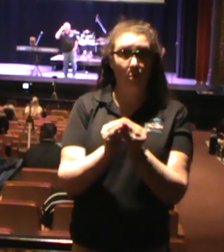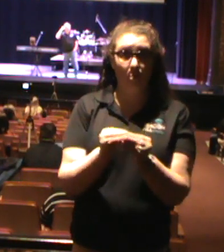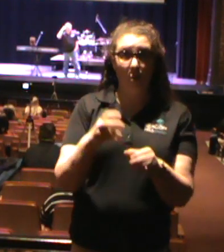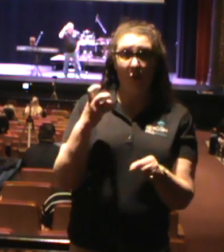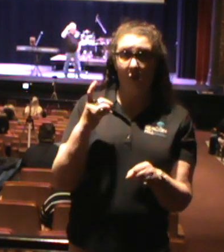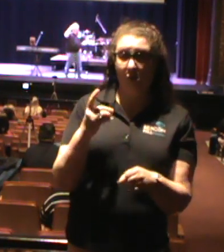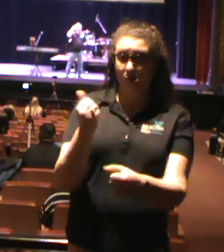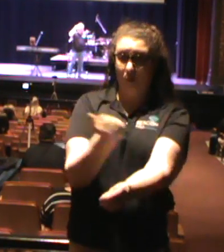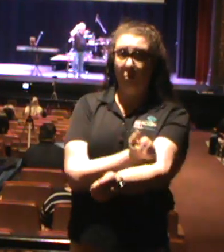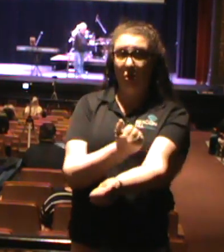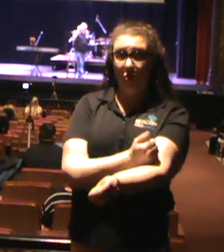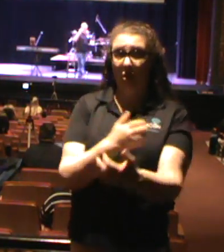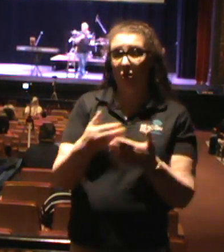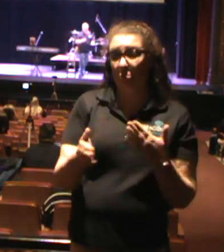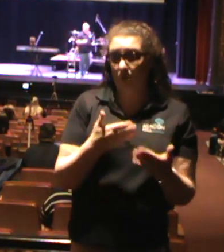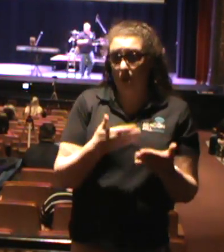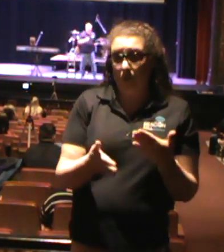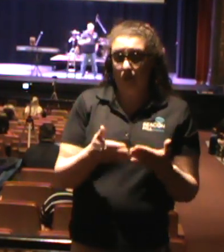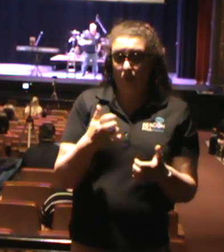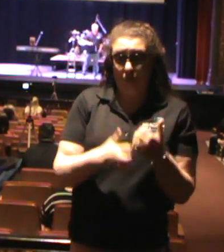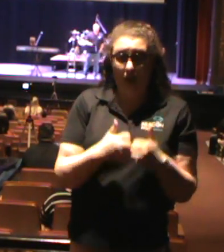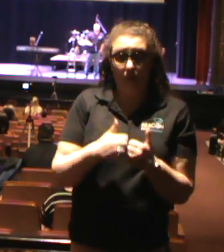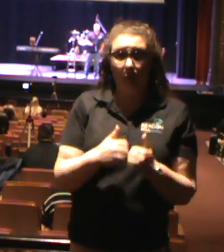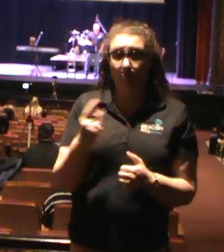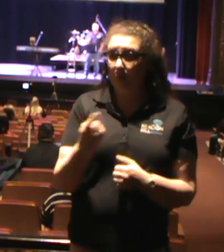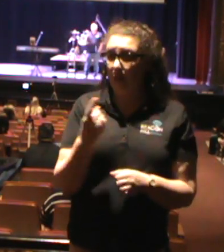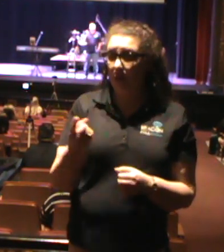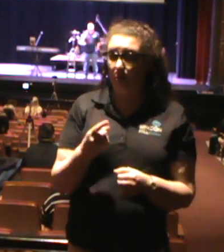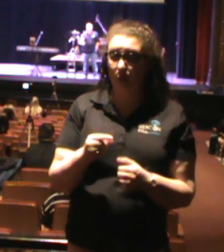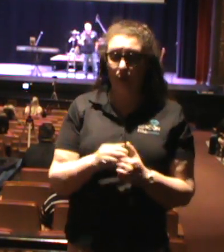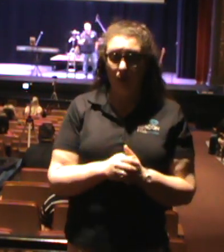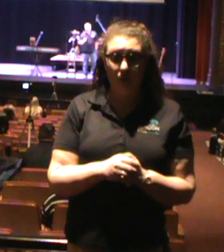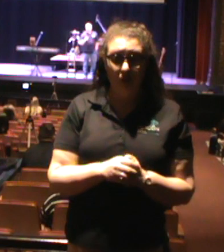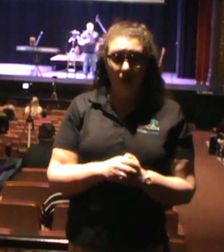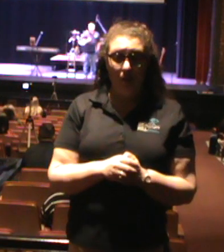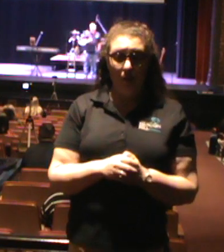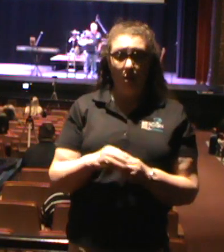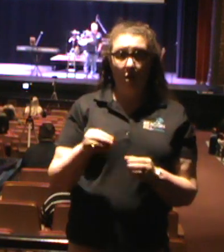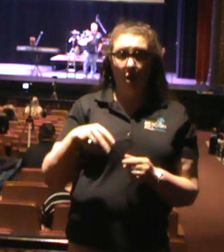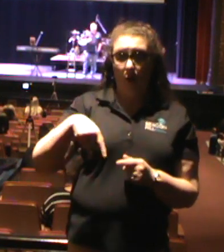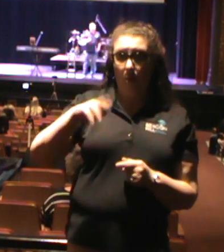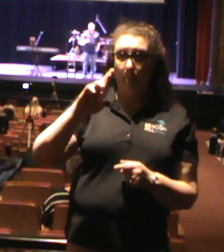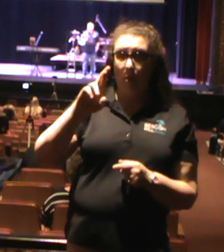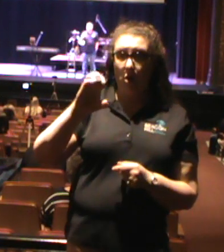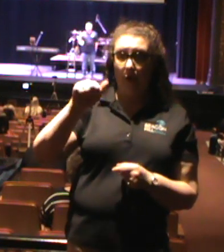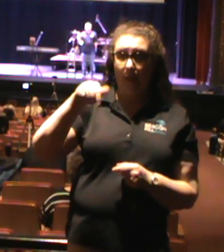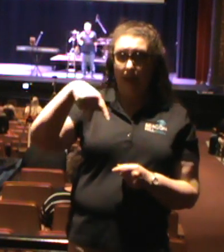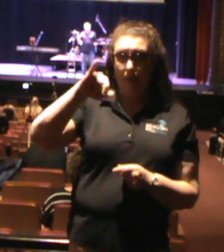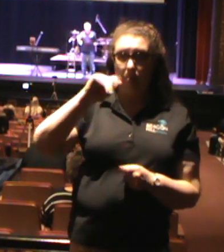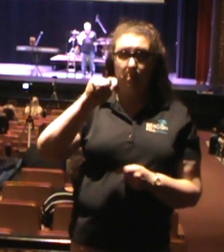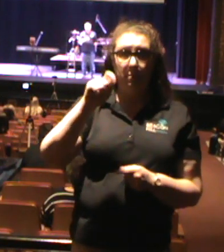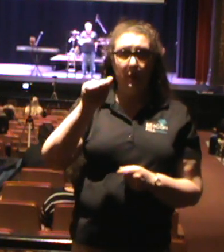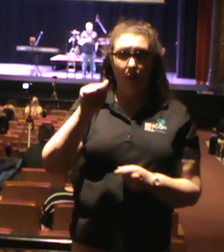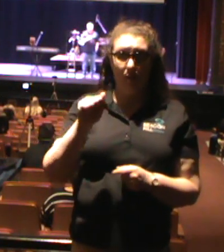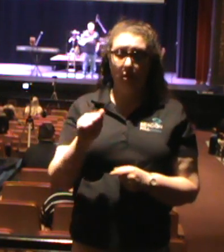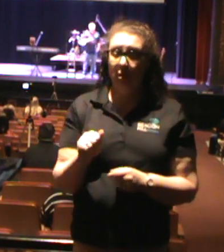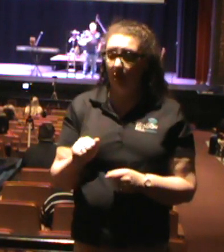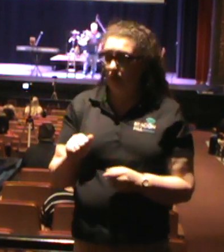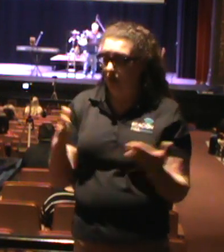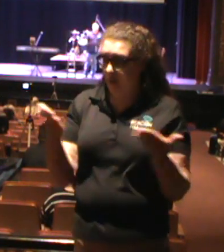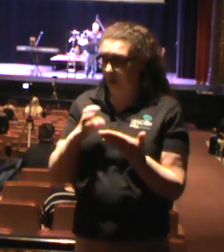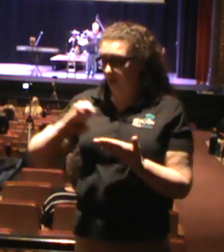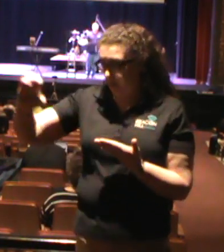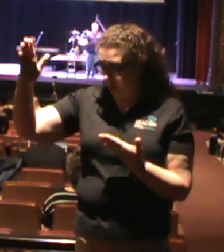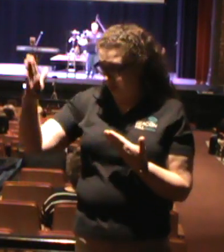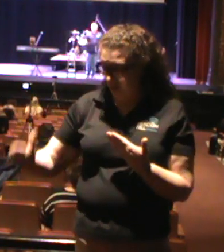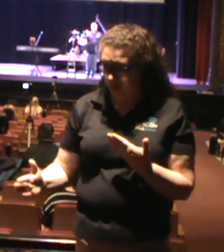capita on the East Coast. It's amazing to sit there and see that. There is hardly a day that goes by in Hopewell without gunshots ringing somewhere